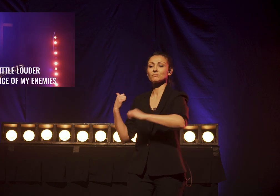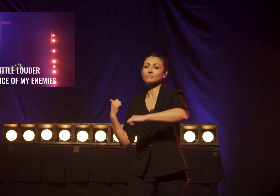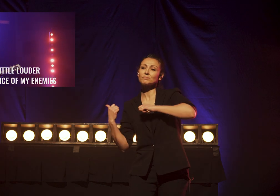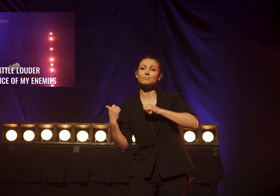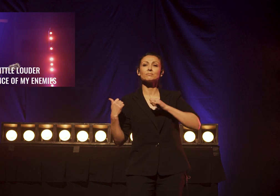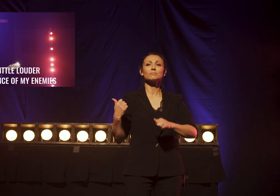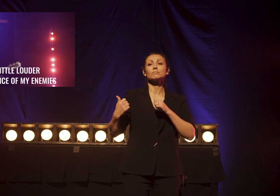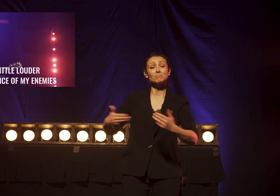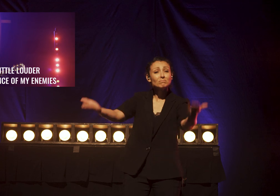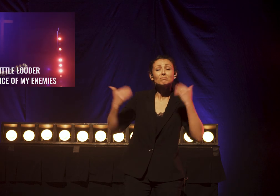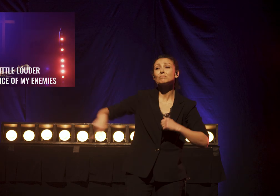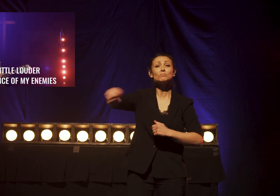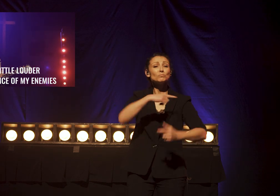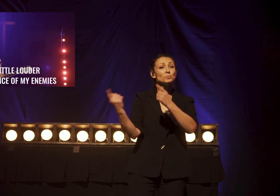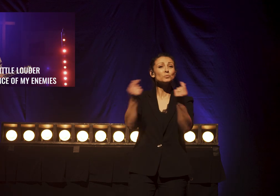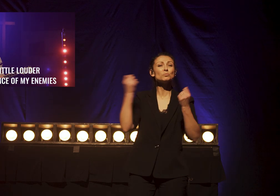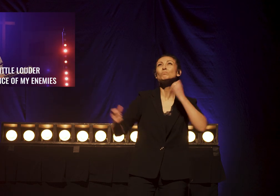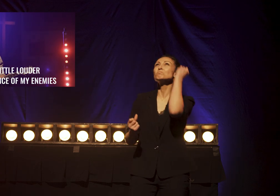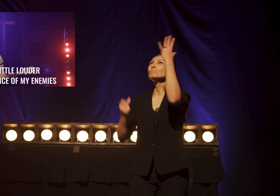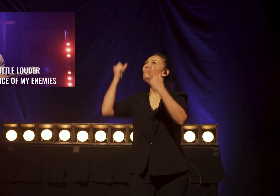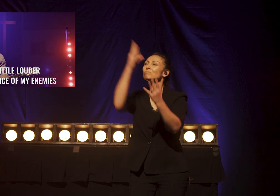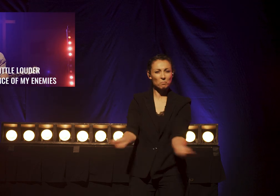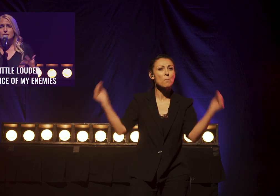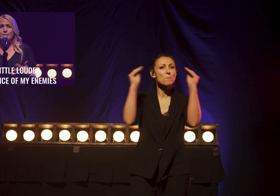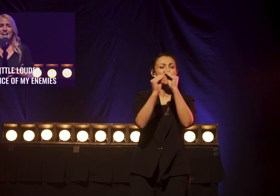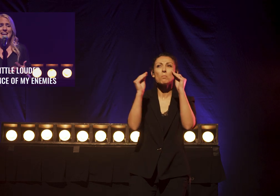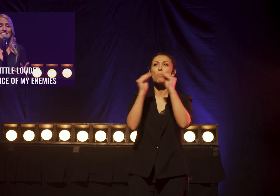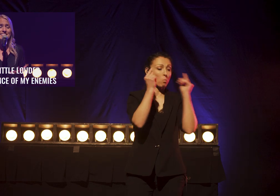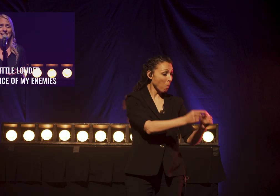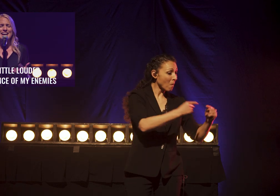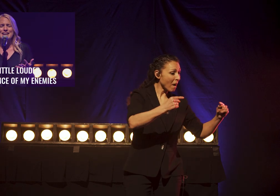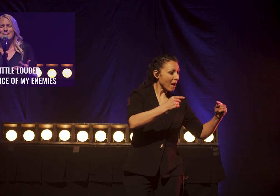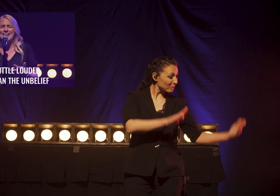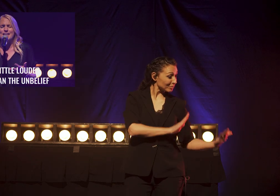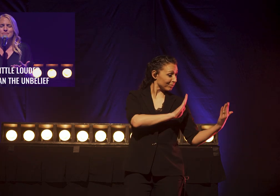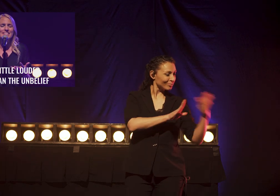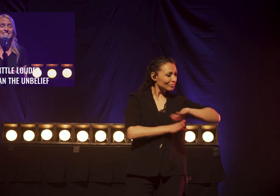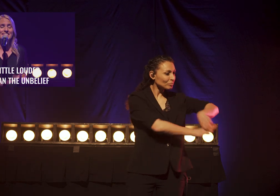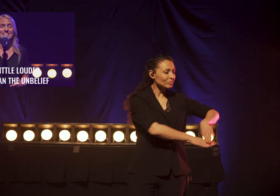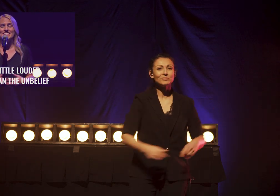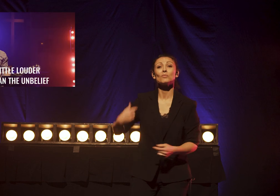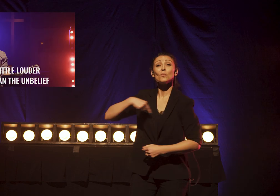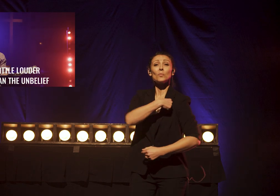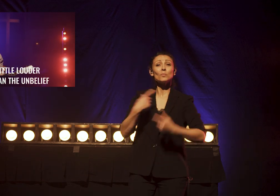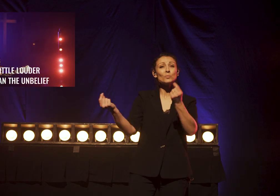Sing a little louder In the presence of my enemy Sing a little